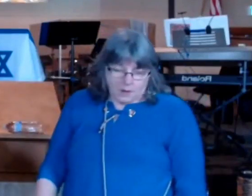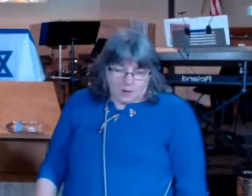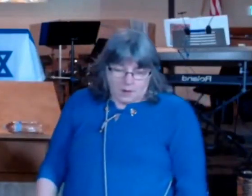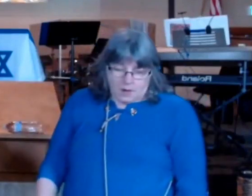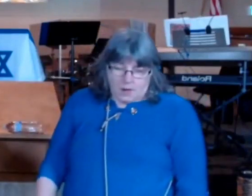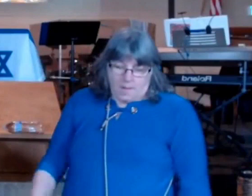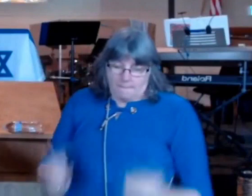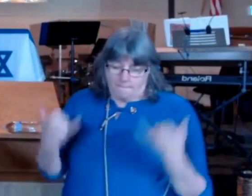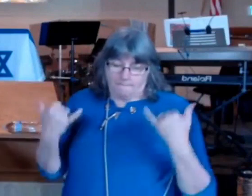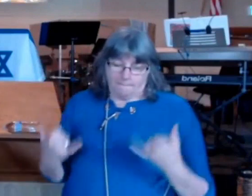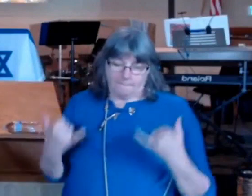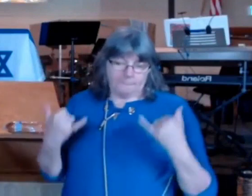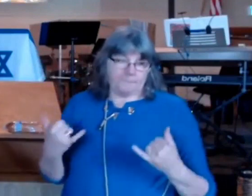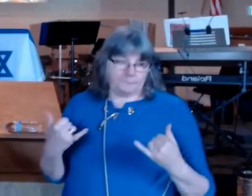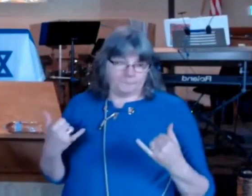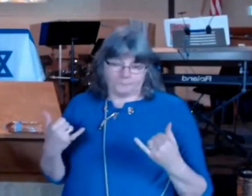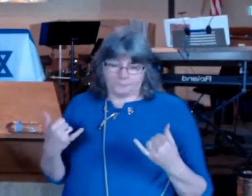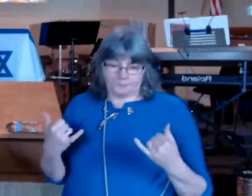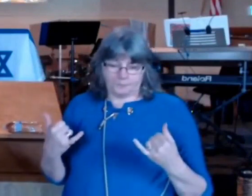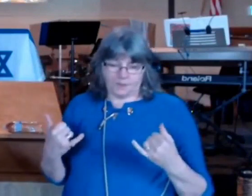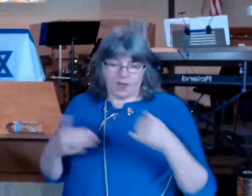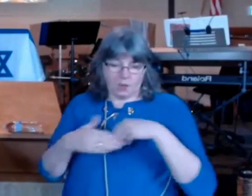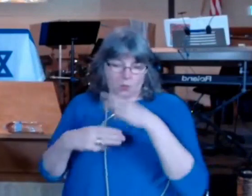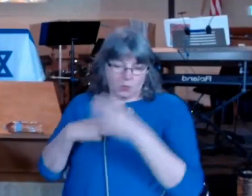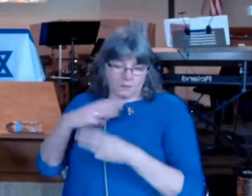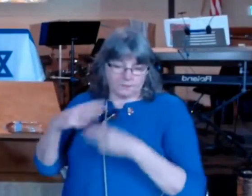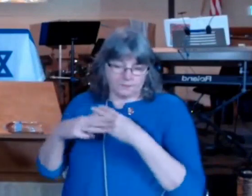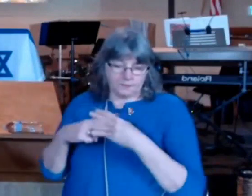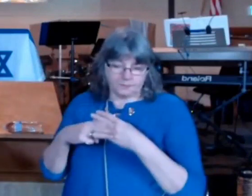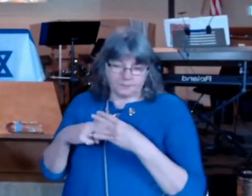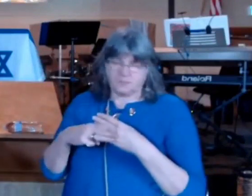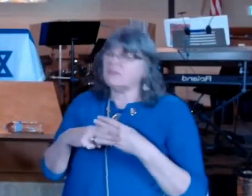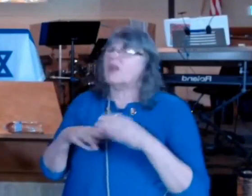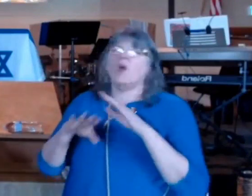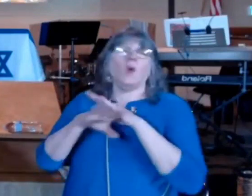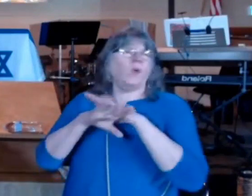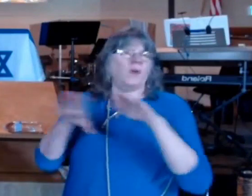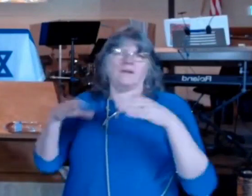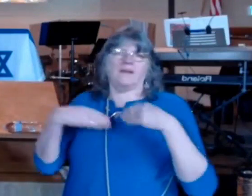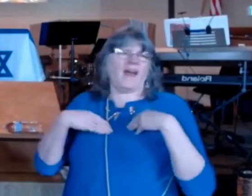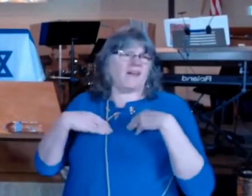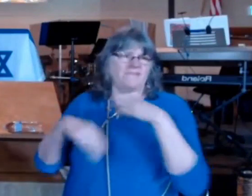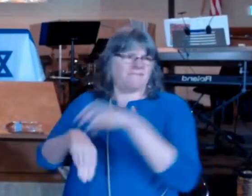today in the modern world we don't have physical leprosy